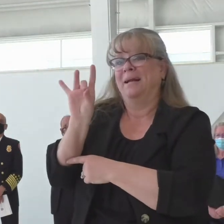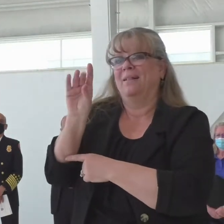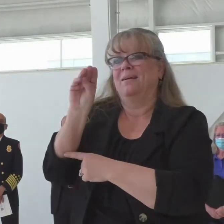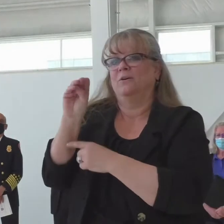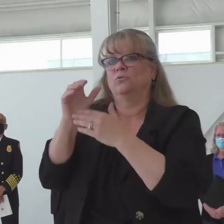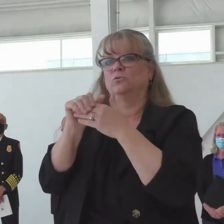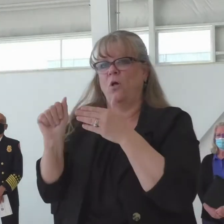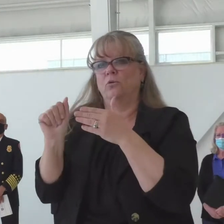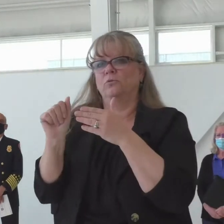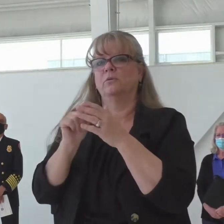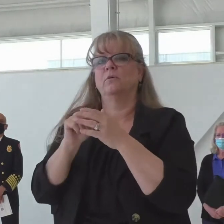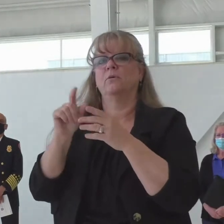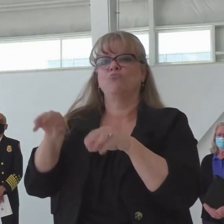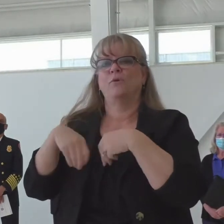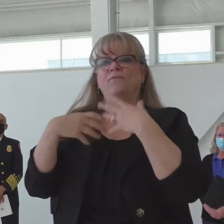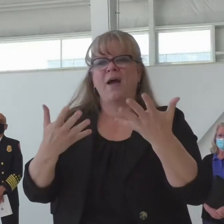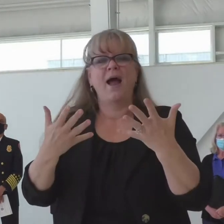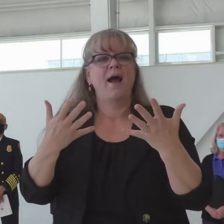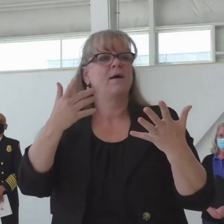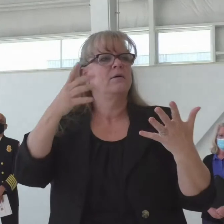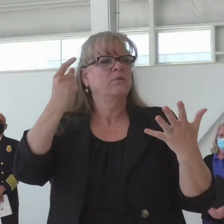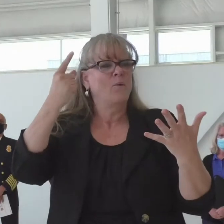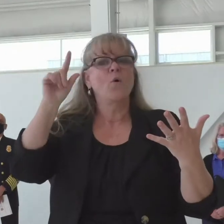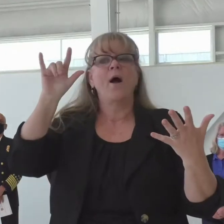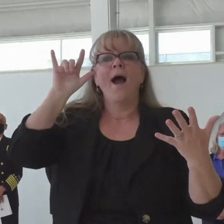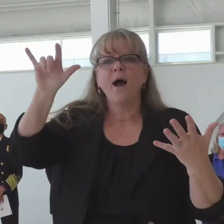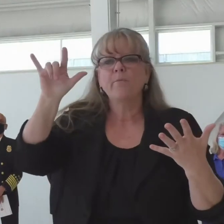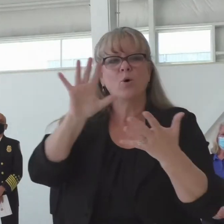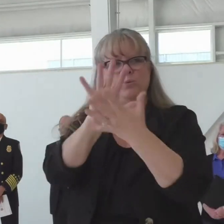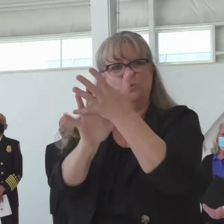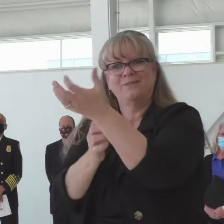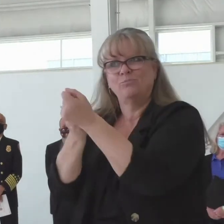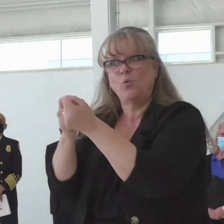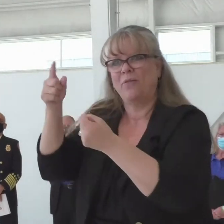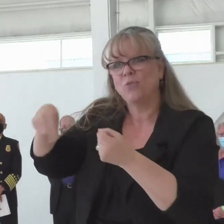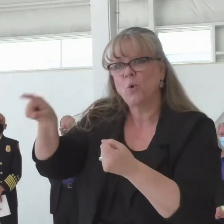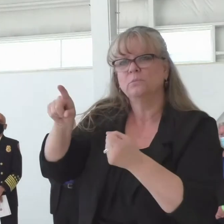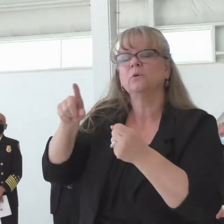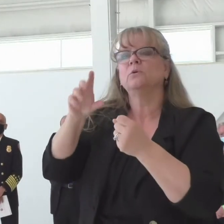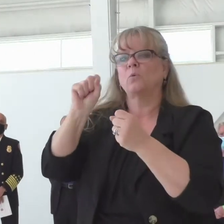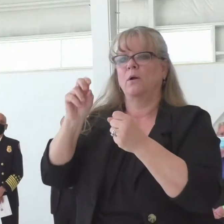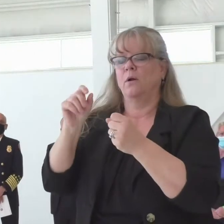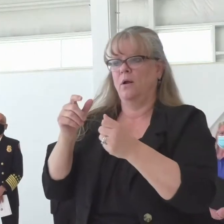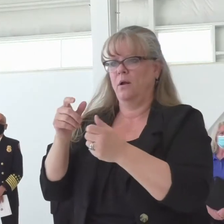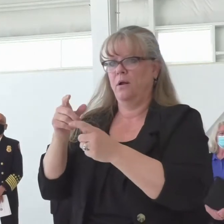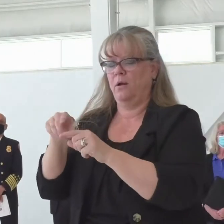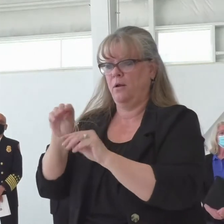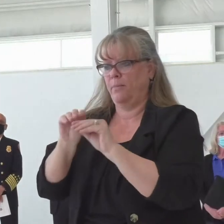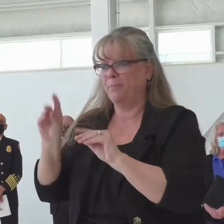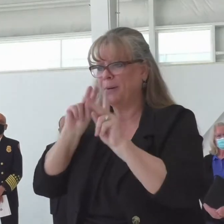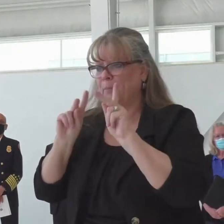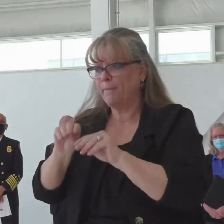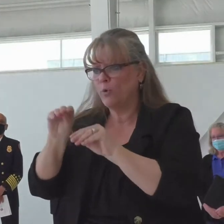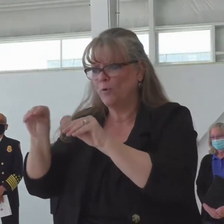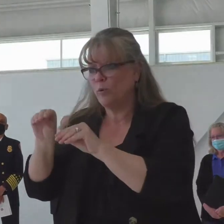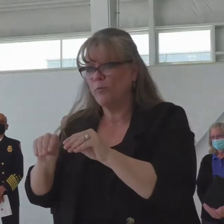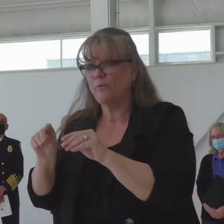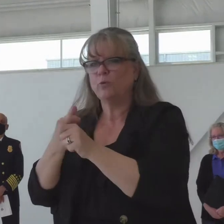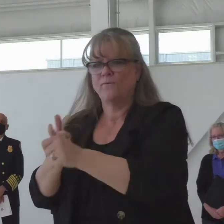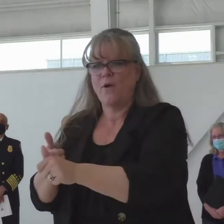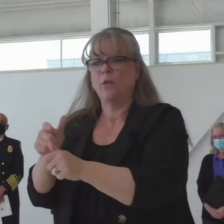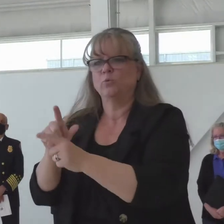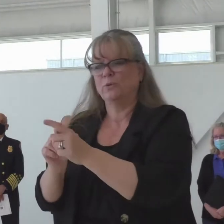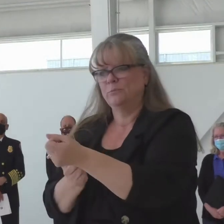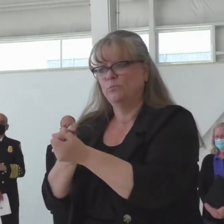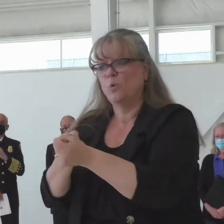support, crews, the engines, moving those around in order to support local governments to try to keep fires